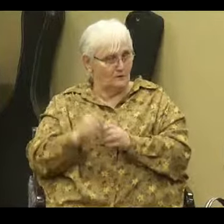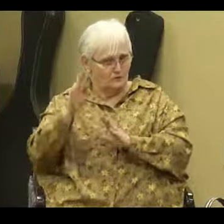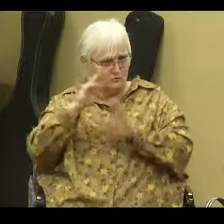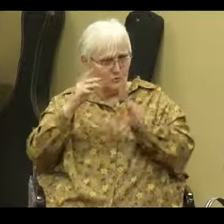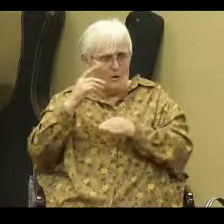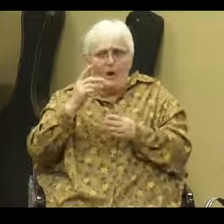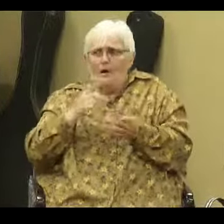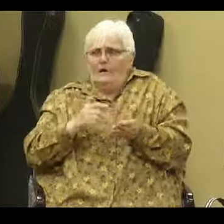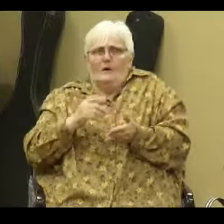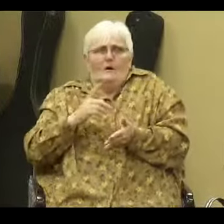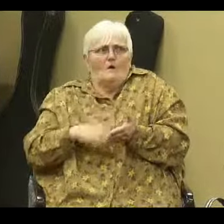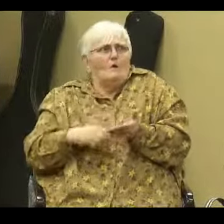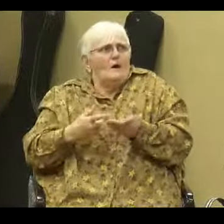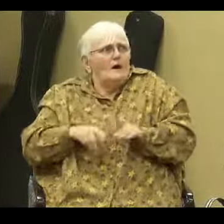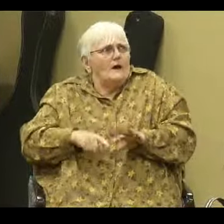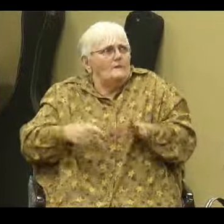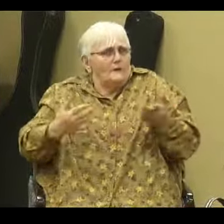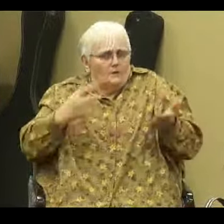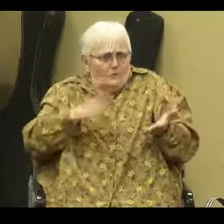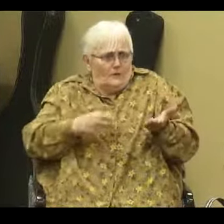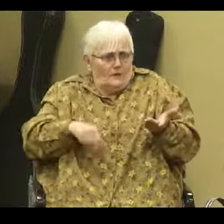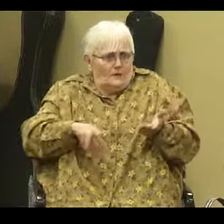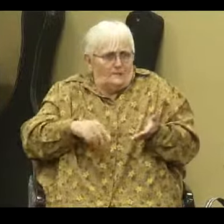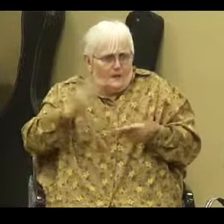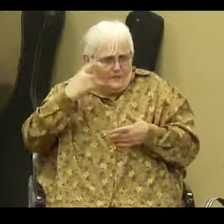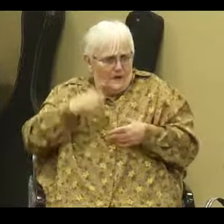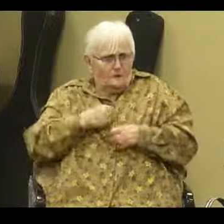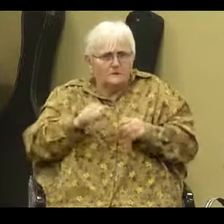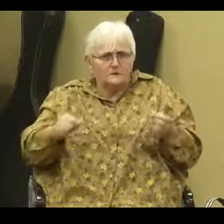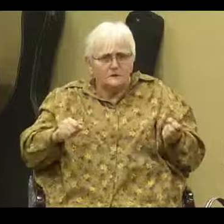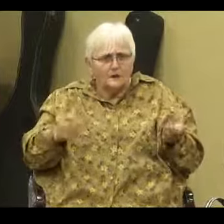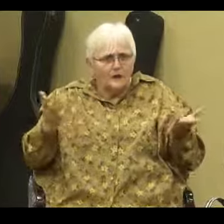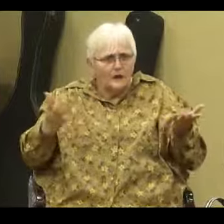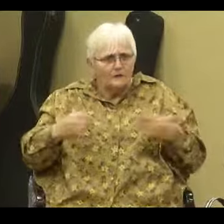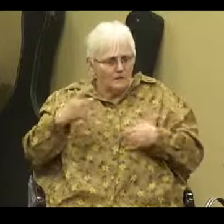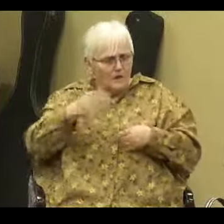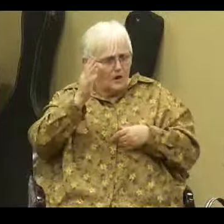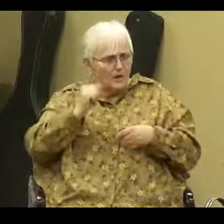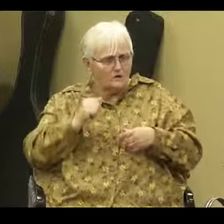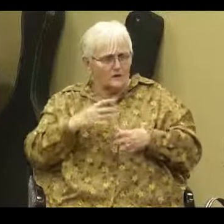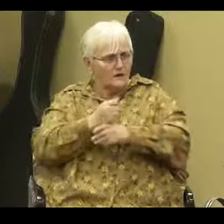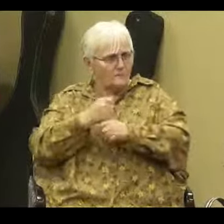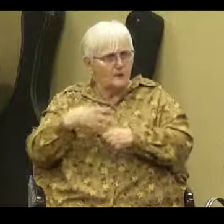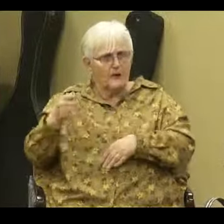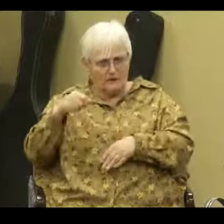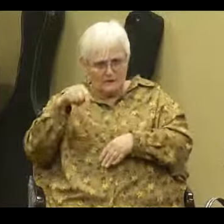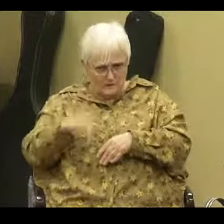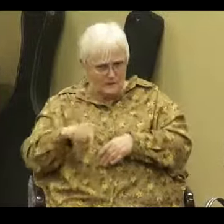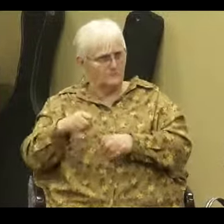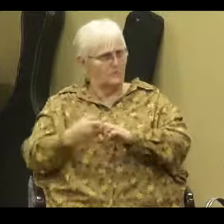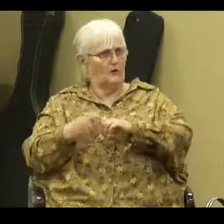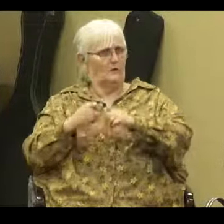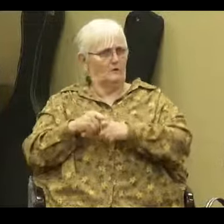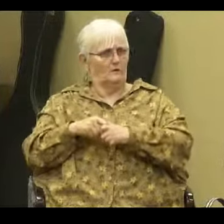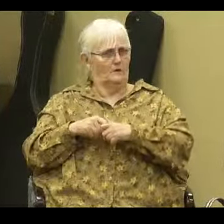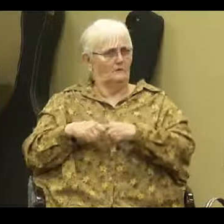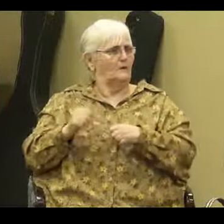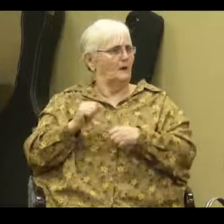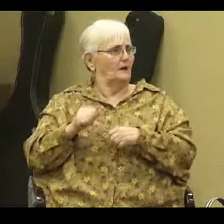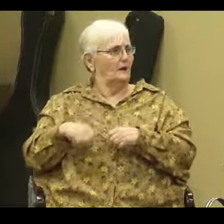it, well what's this? I thought I was saved. I thought God was going to get me out of this. And there's all